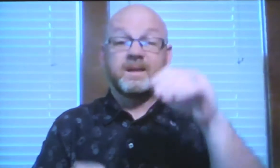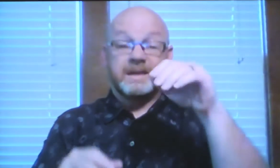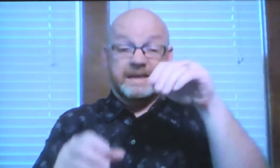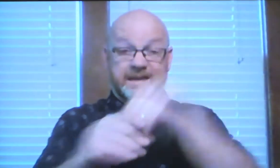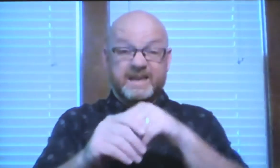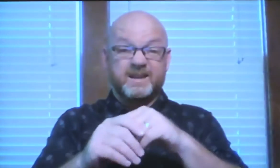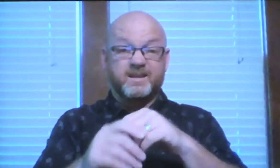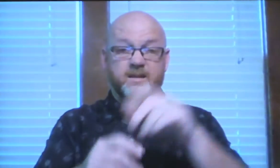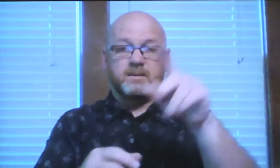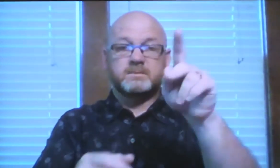us.